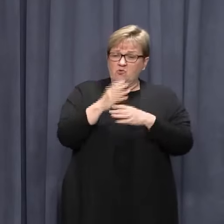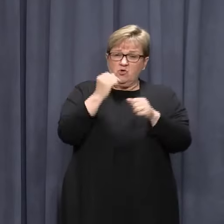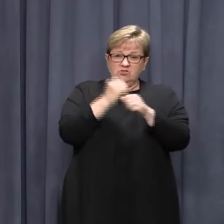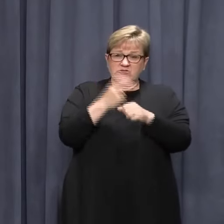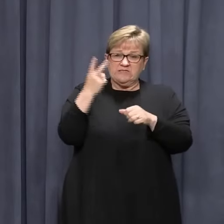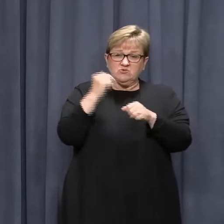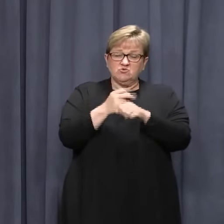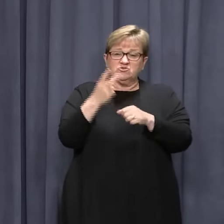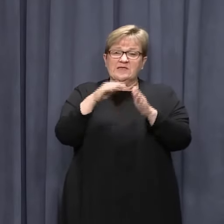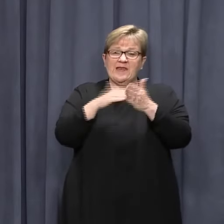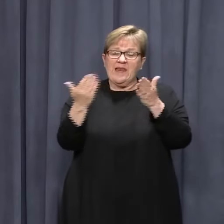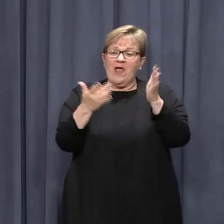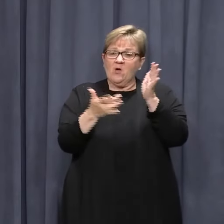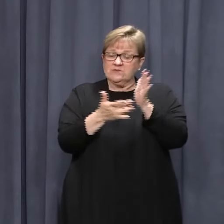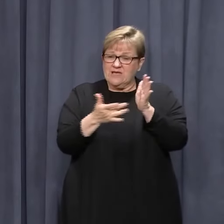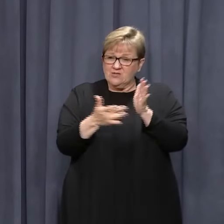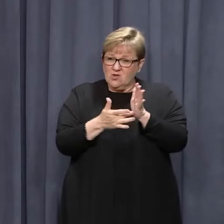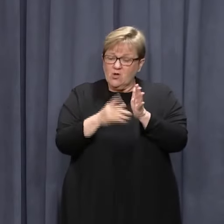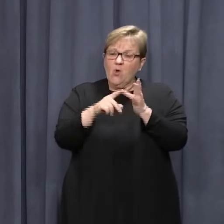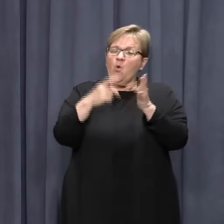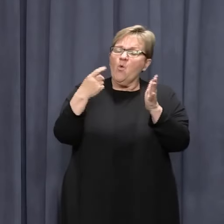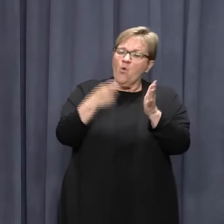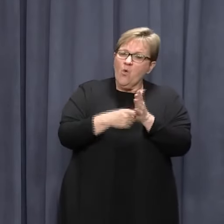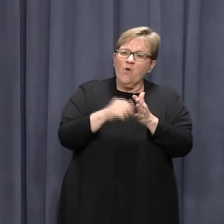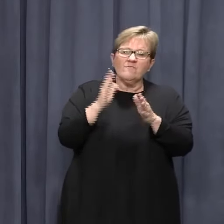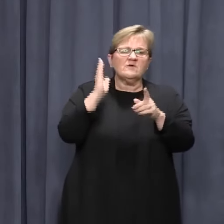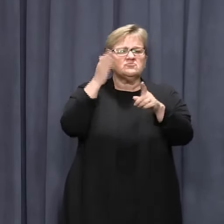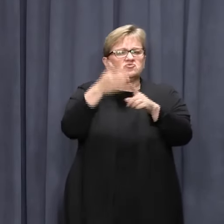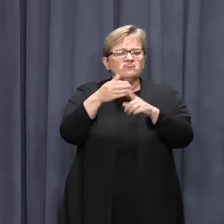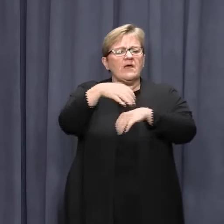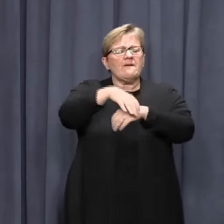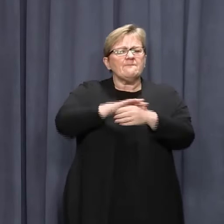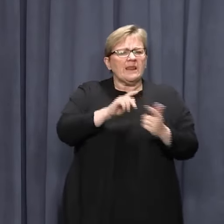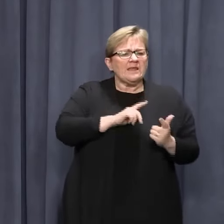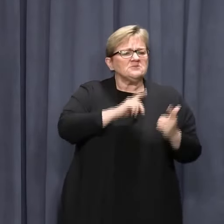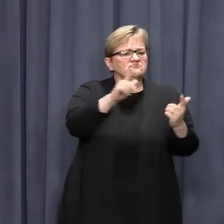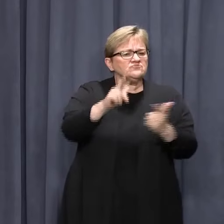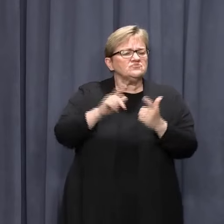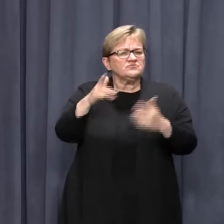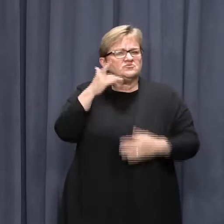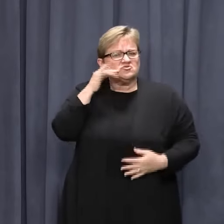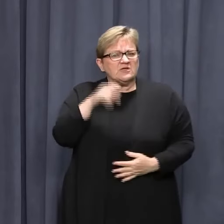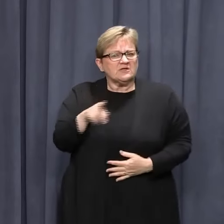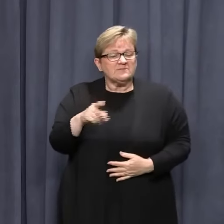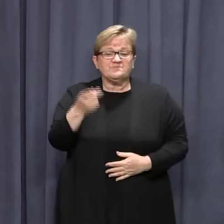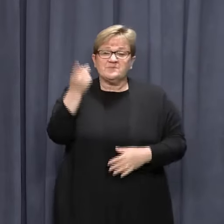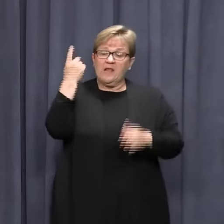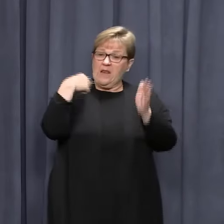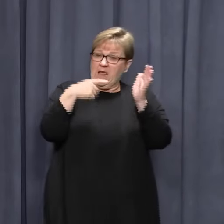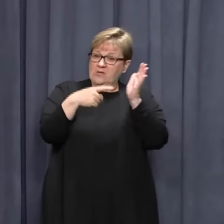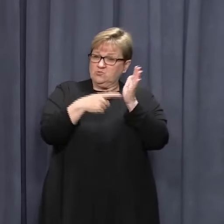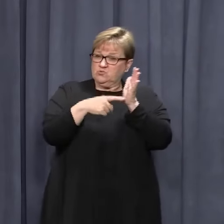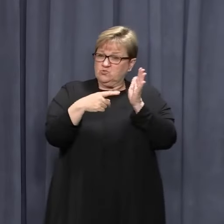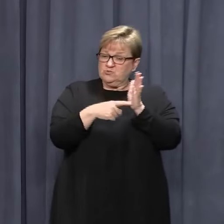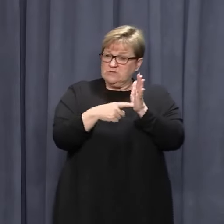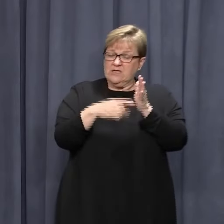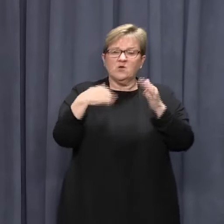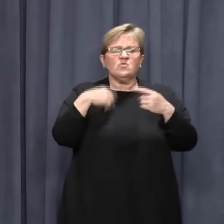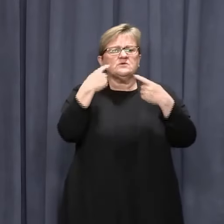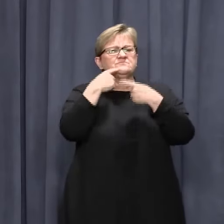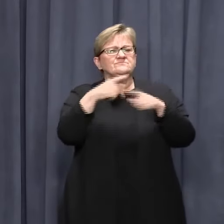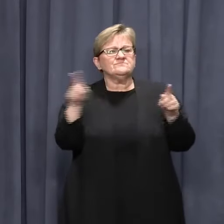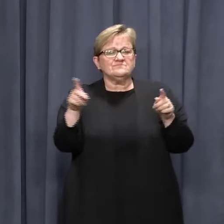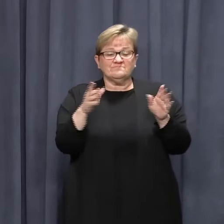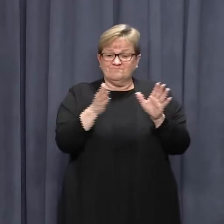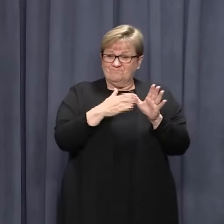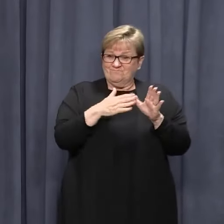G2G Now technology or from direct police checks. Last Tuesday, we announced, based